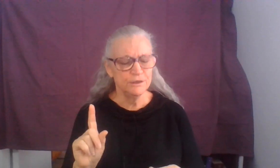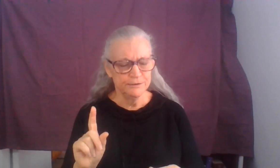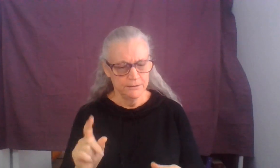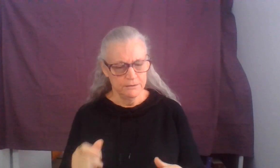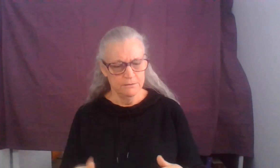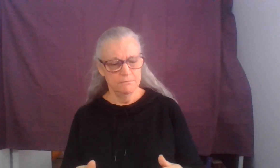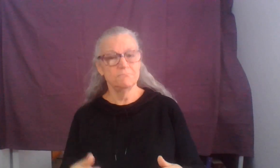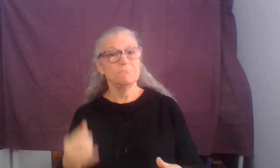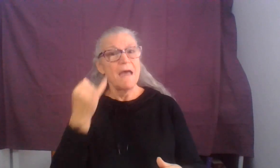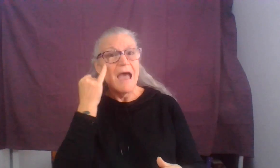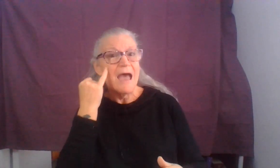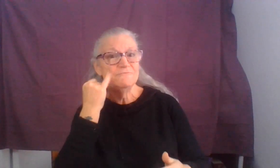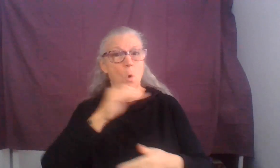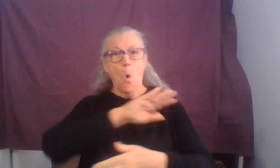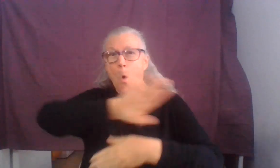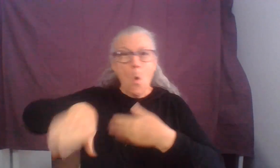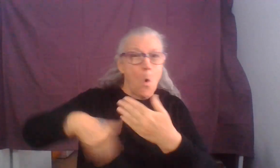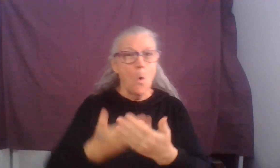If the whole body were hearing,